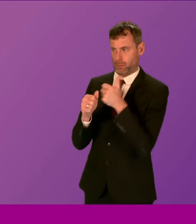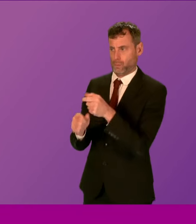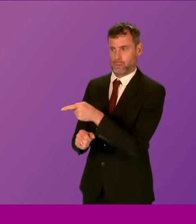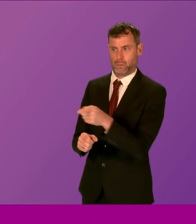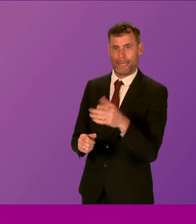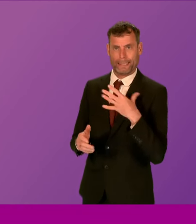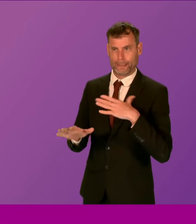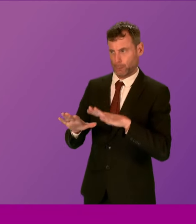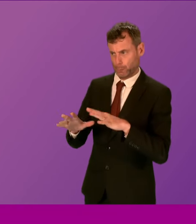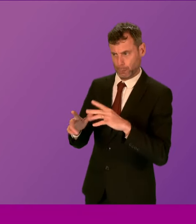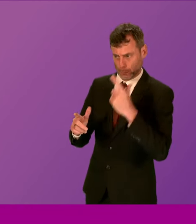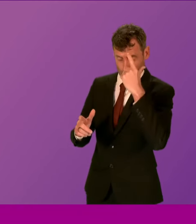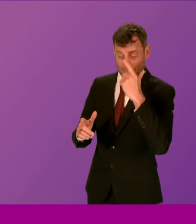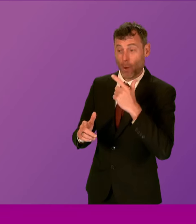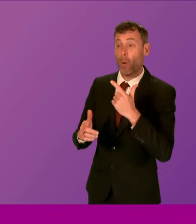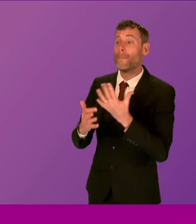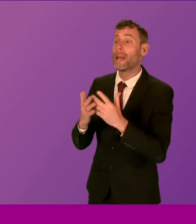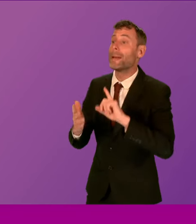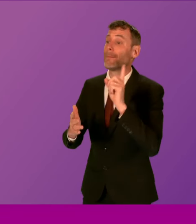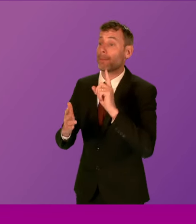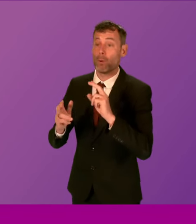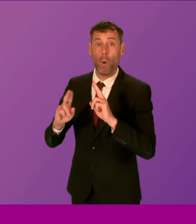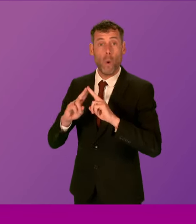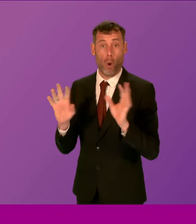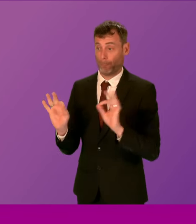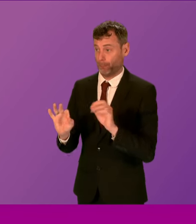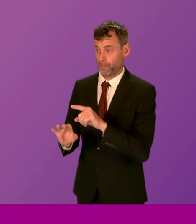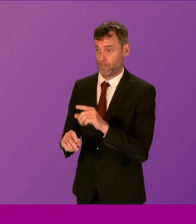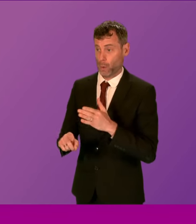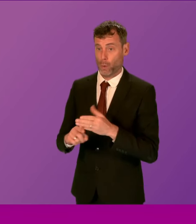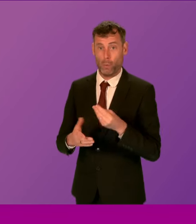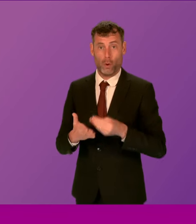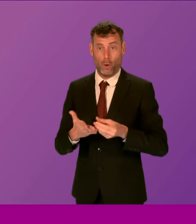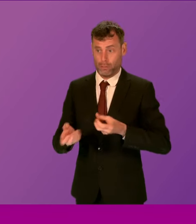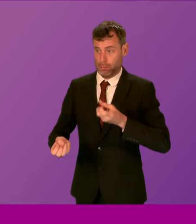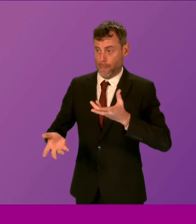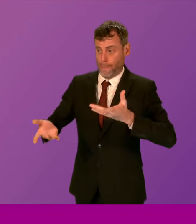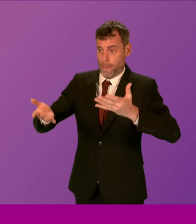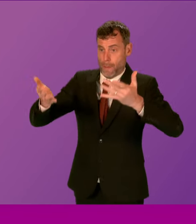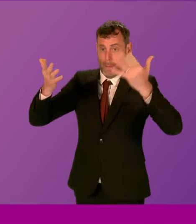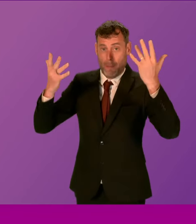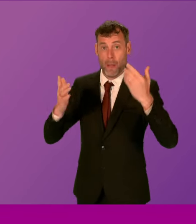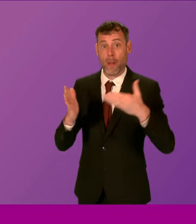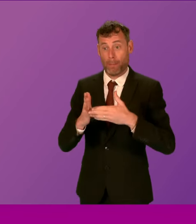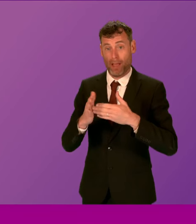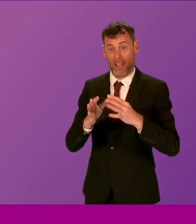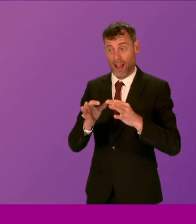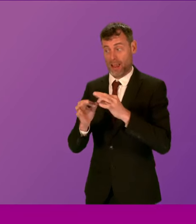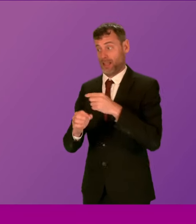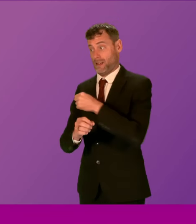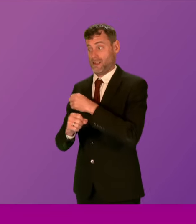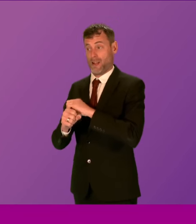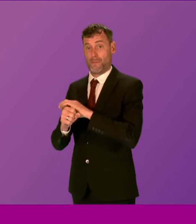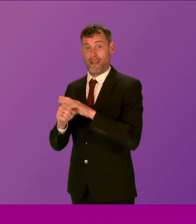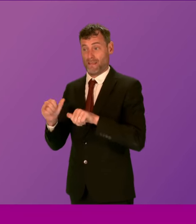undoubtedly, by the cost of living crisis, the impact of UK austerity, economic repercussions of the pandemic, which are all driving up